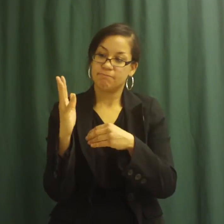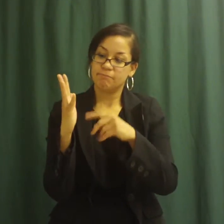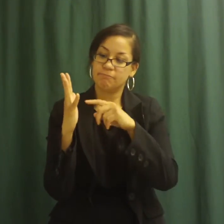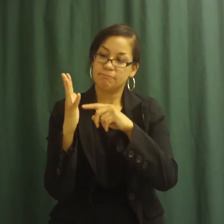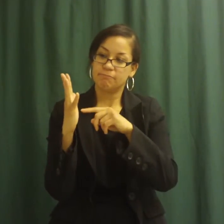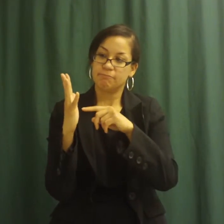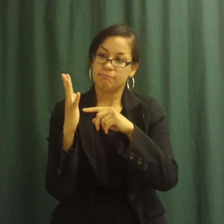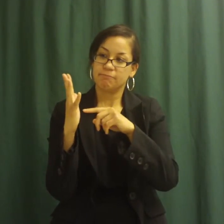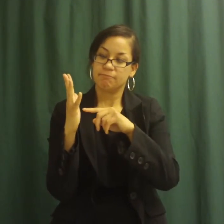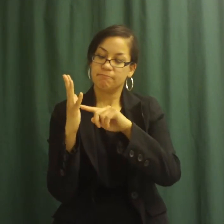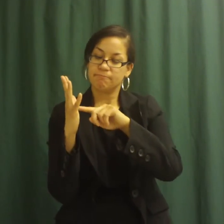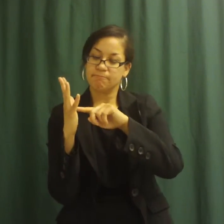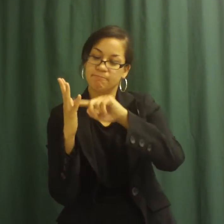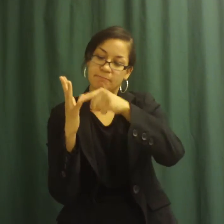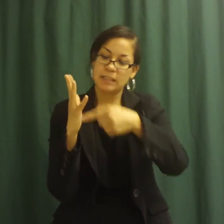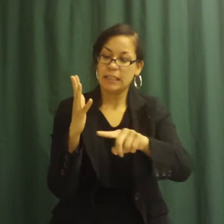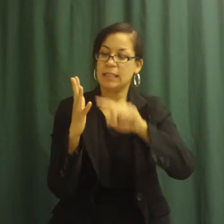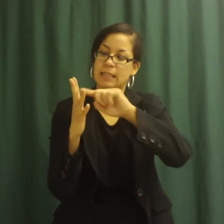This will give them more room to grow.